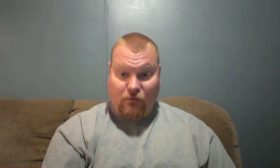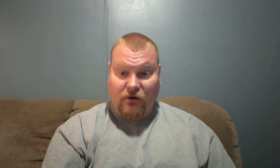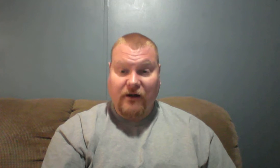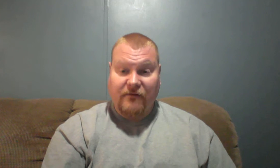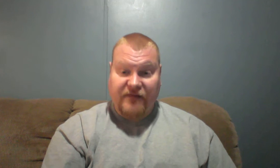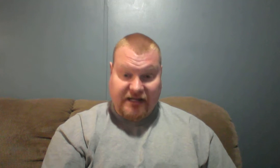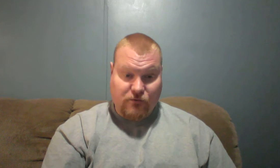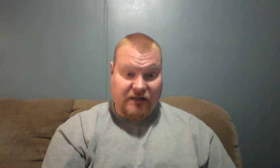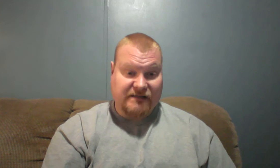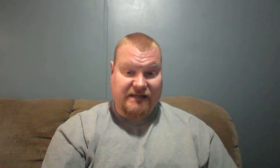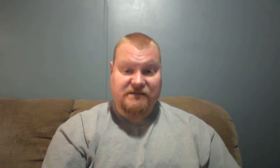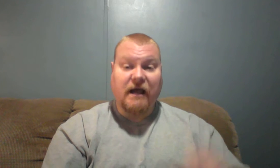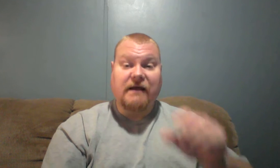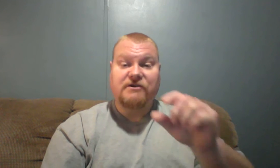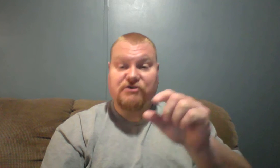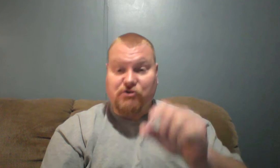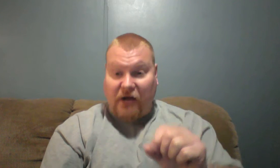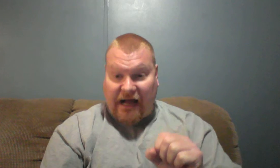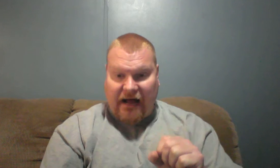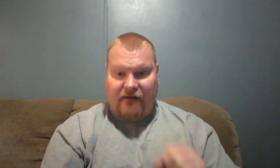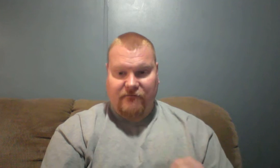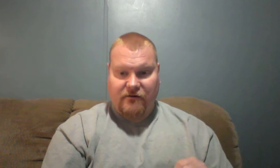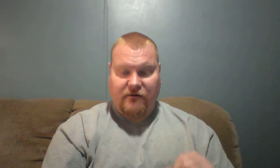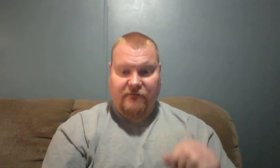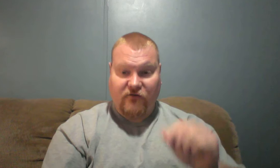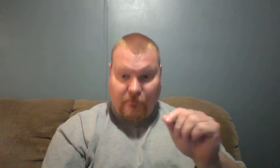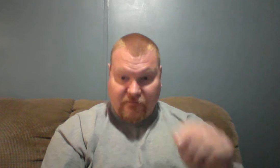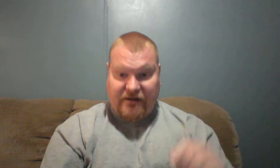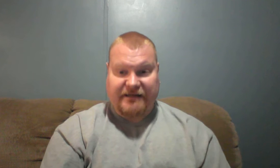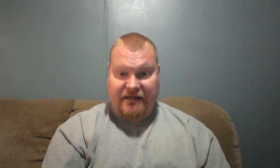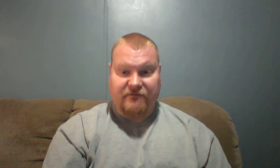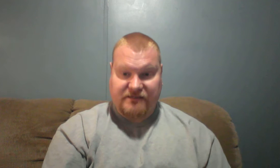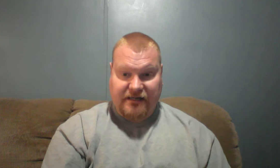work. That's what it says. Strive for the perfecting of the saints.